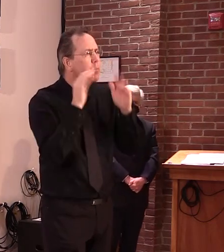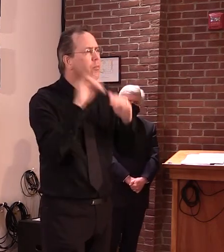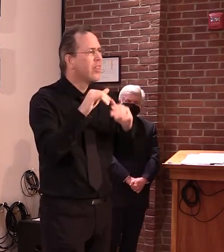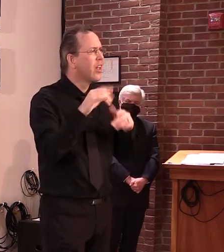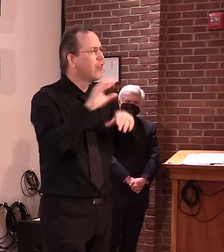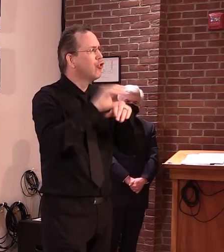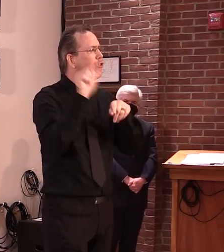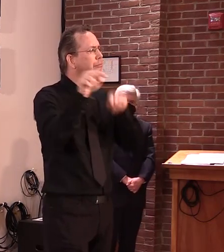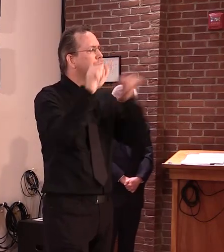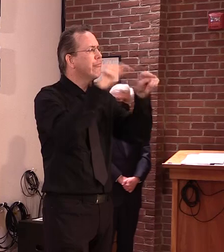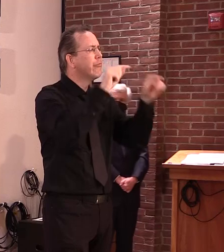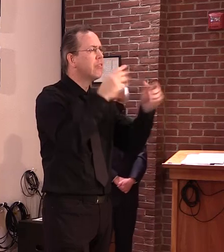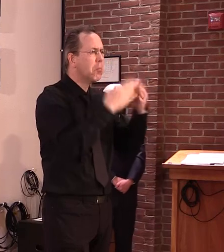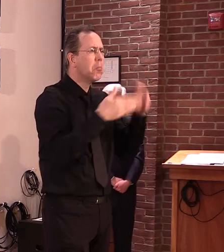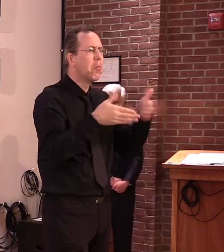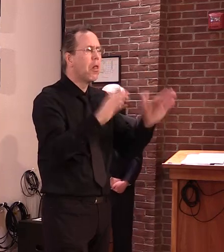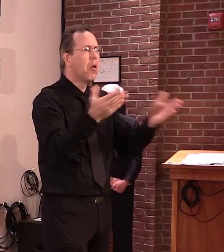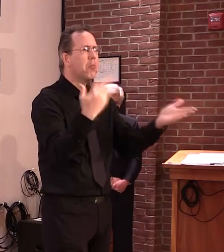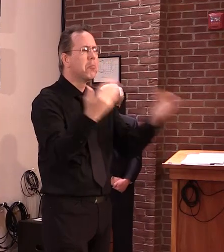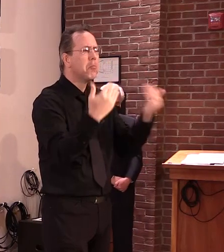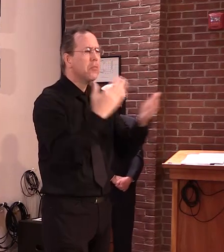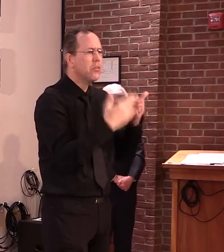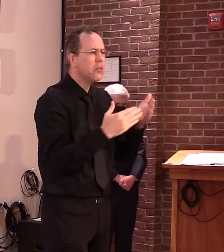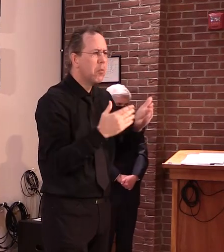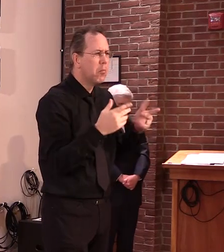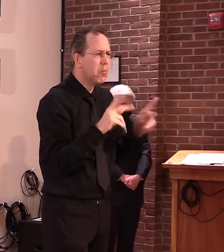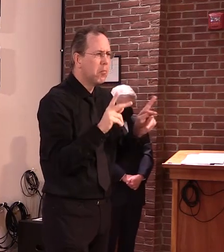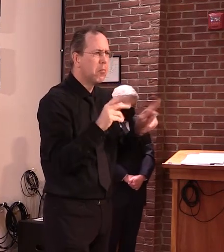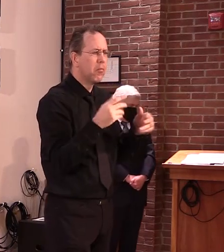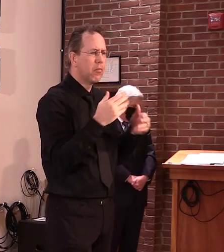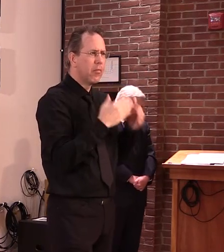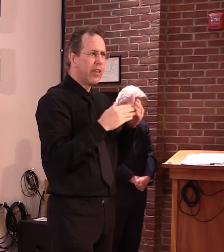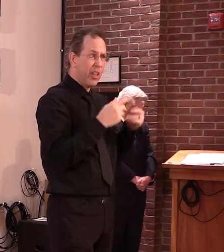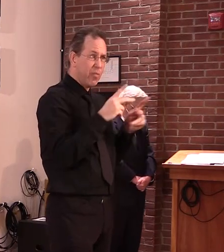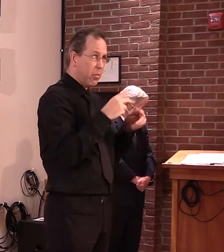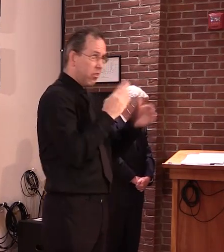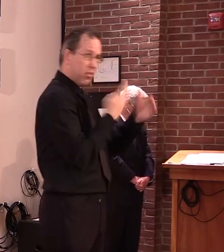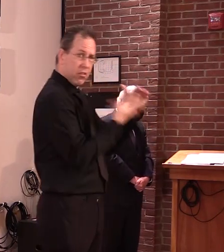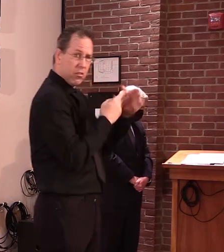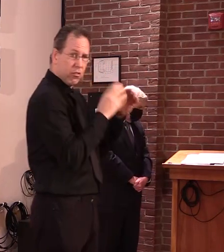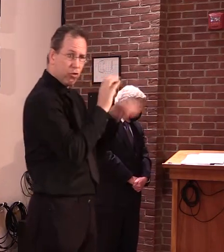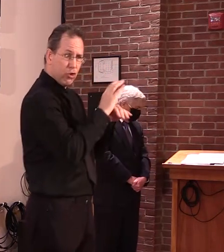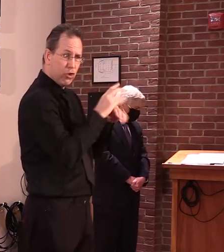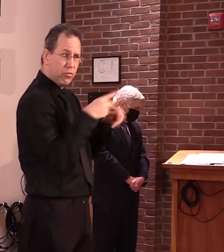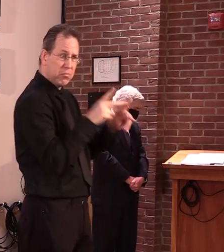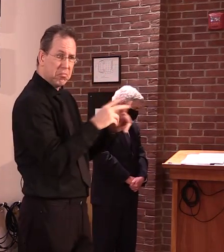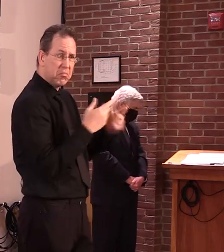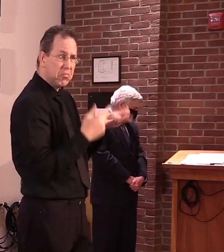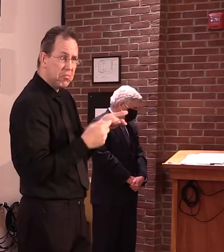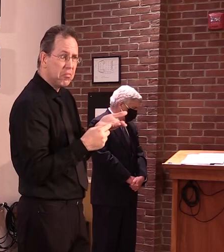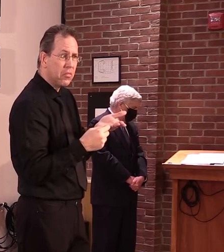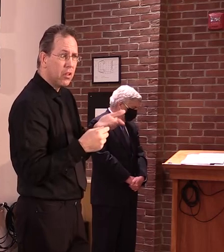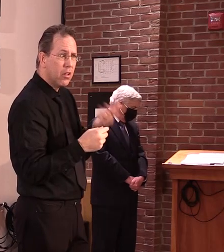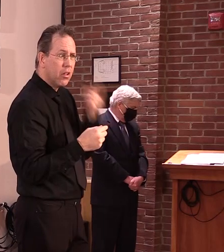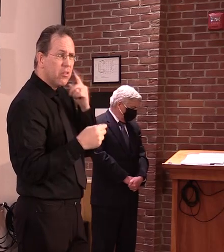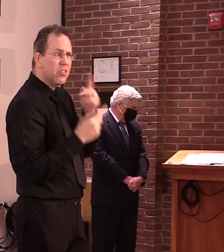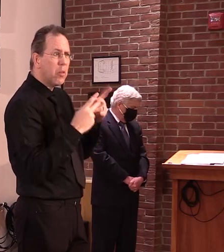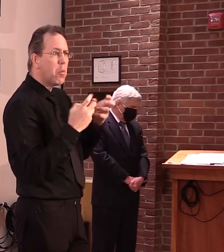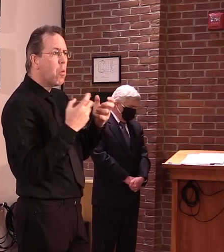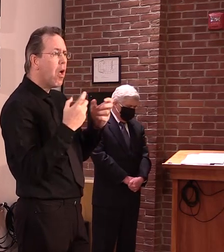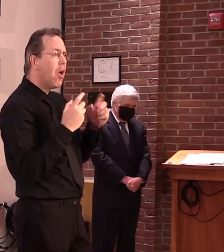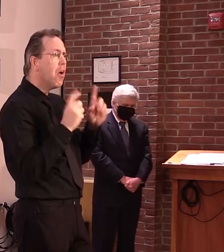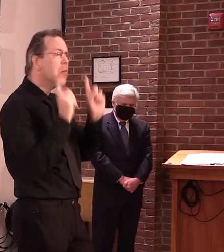A limit of 10 people in the church at a time. And there are a lot of folks who really want to get the church